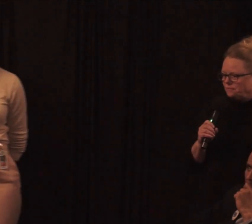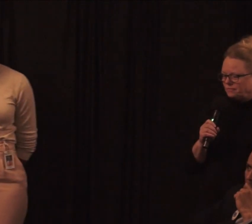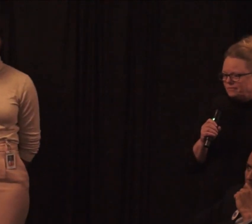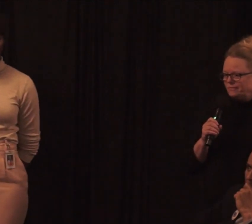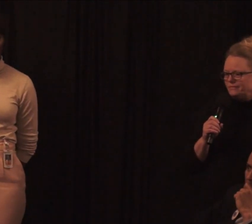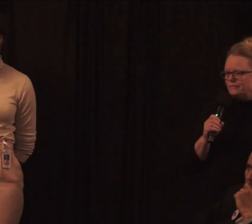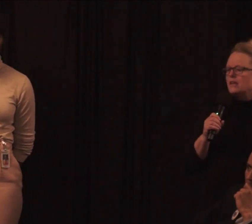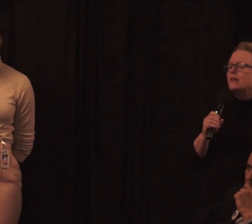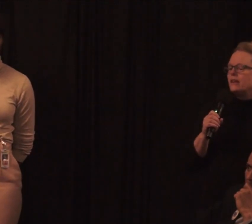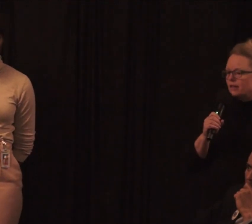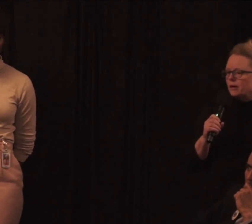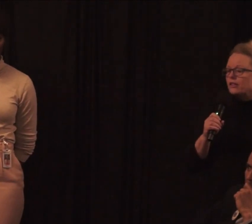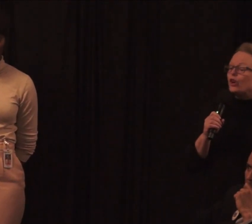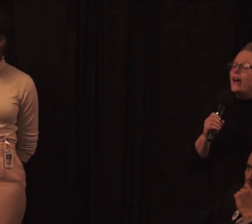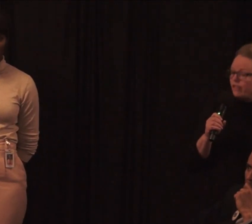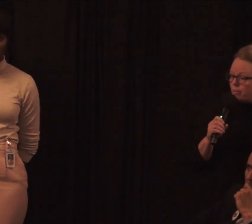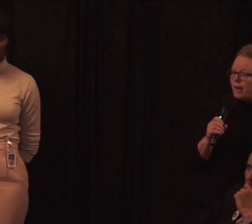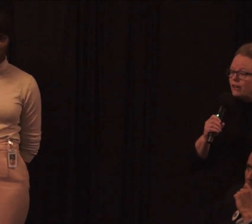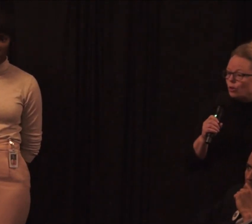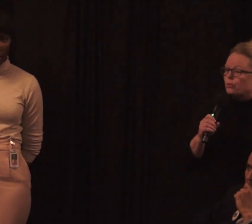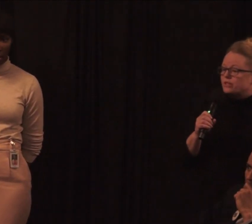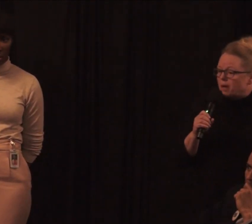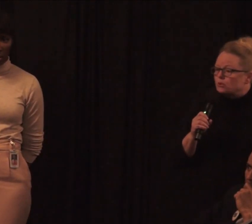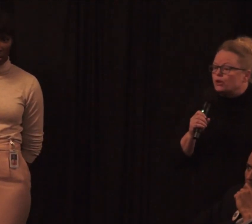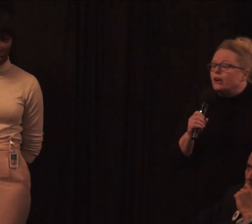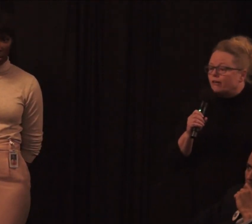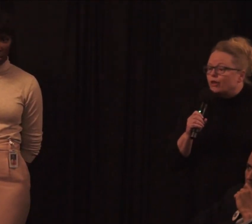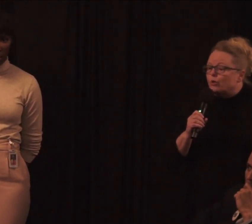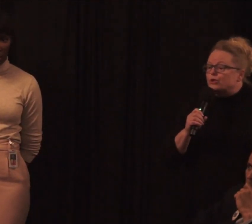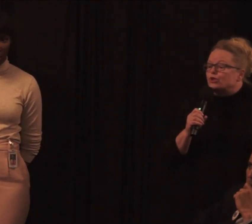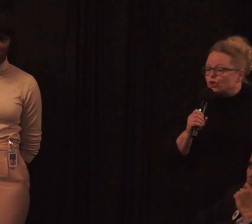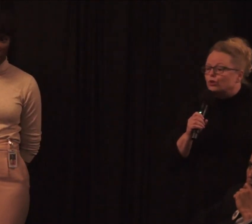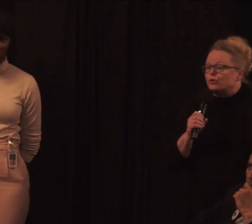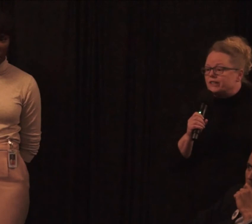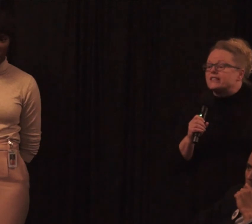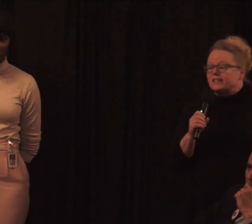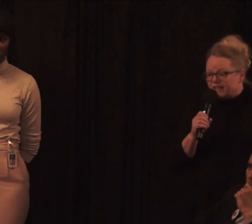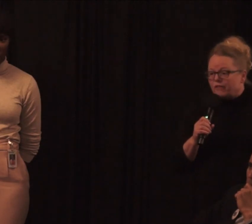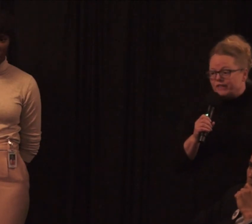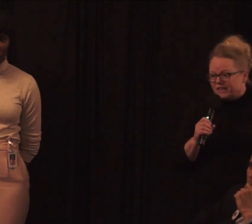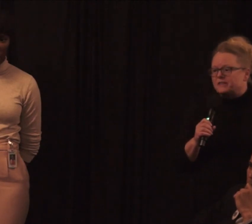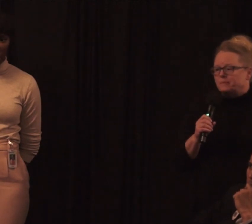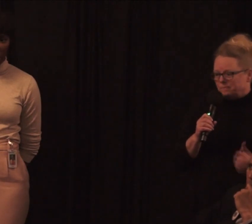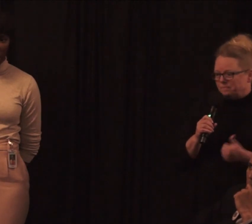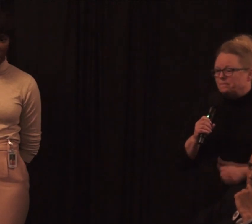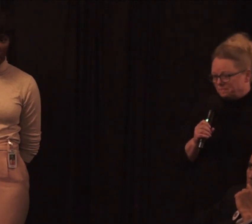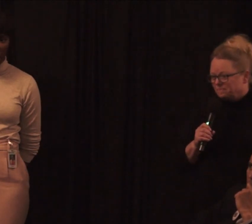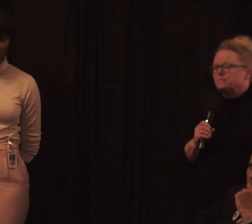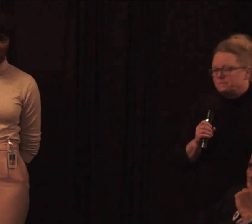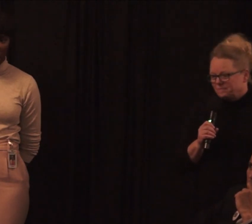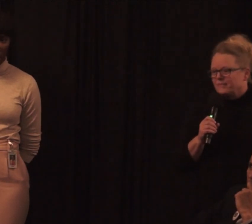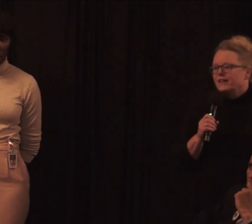they have a medical perception of those children's deafness.